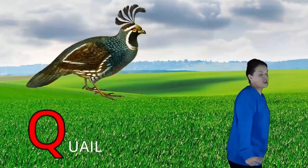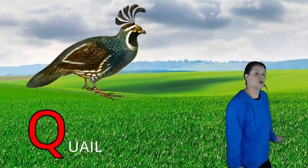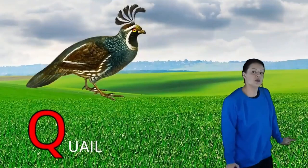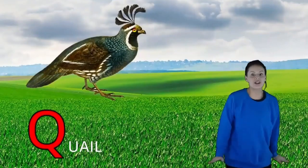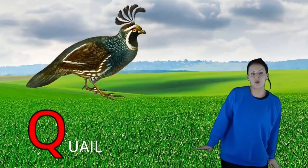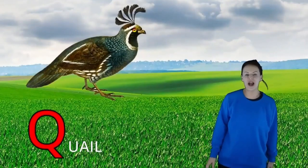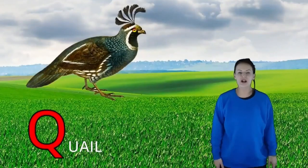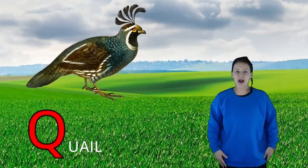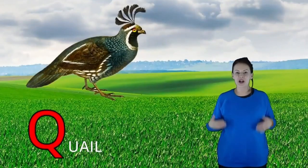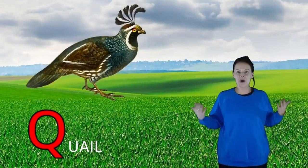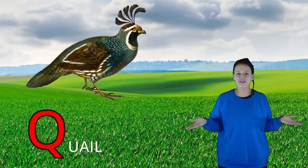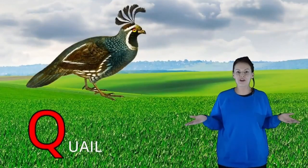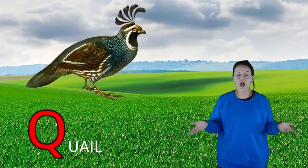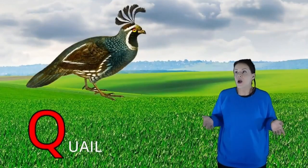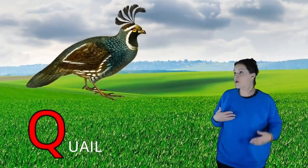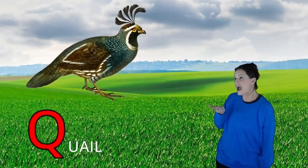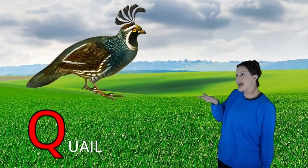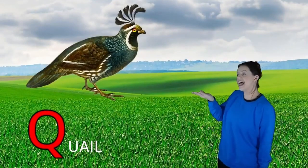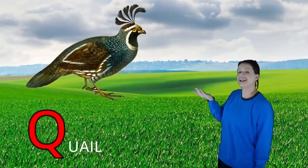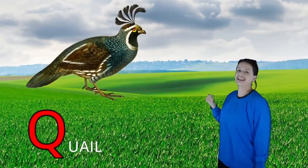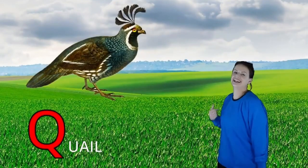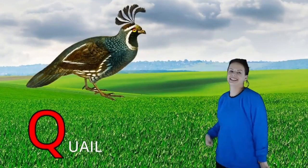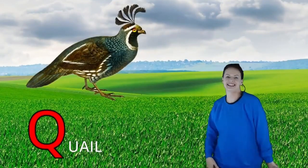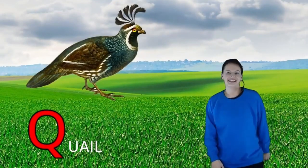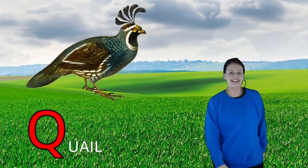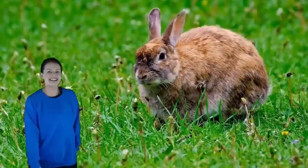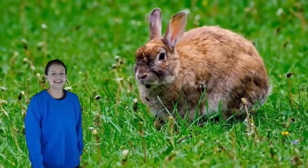Q goes Q-Q-Q for Quail